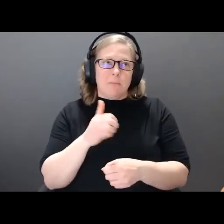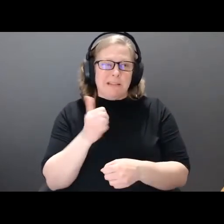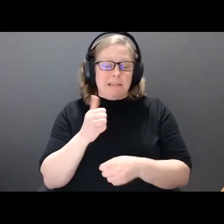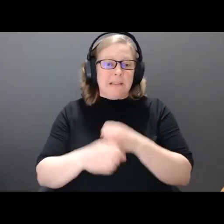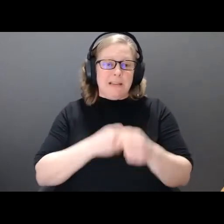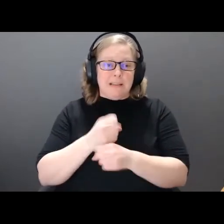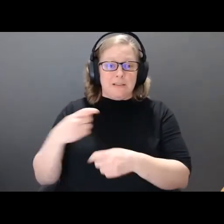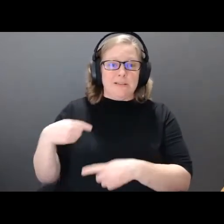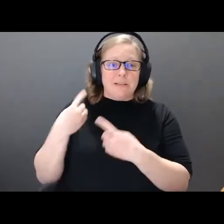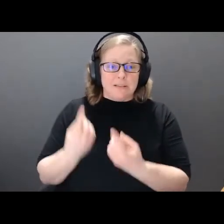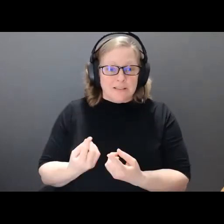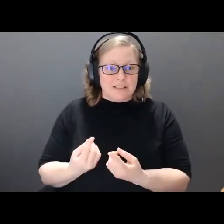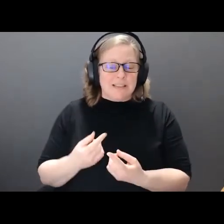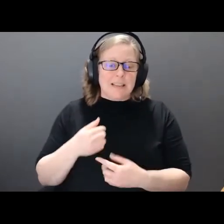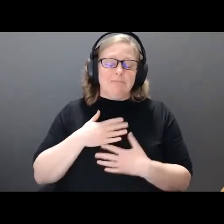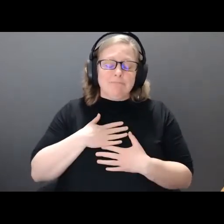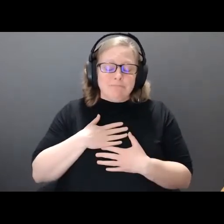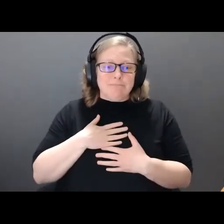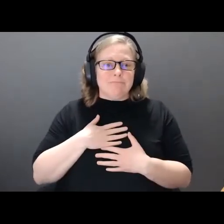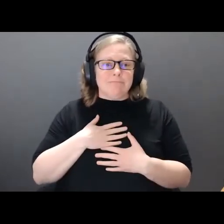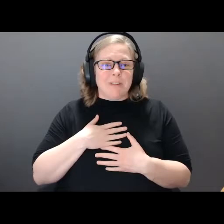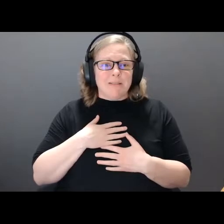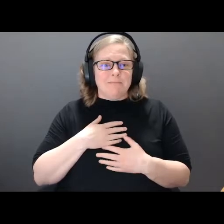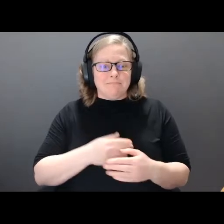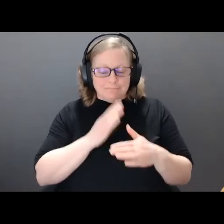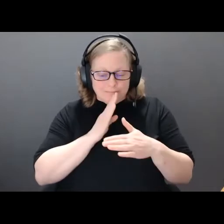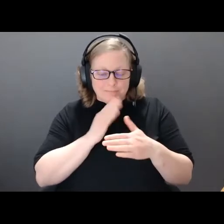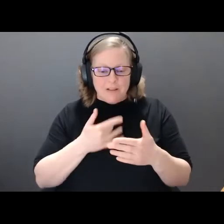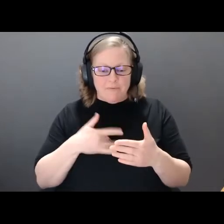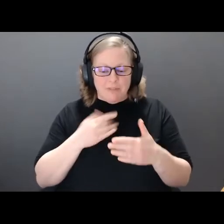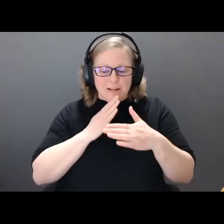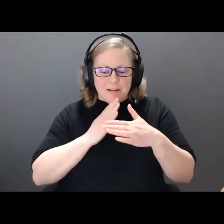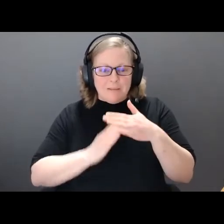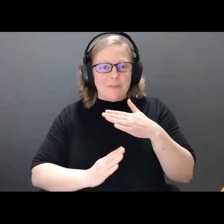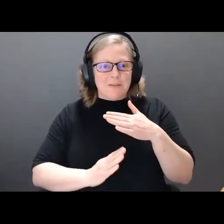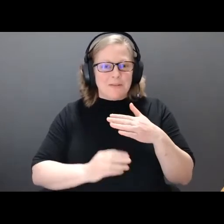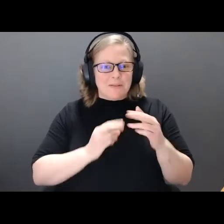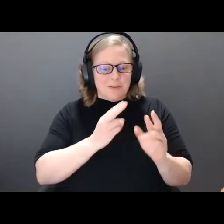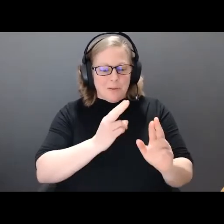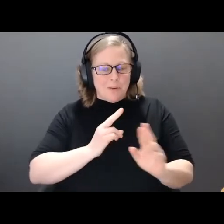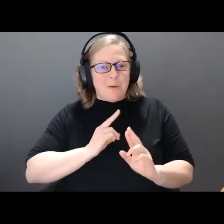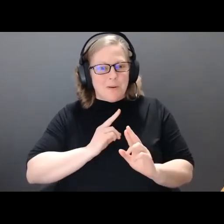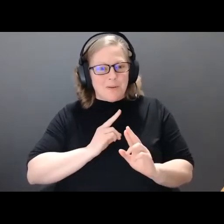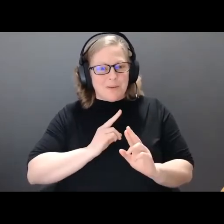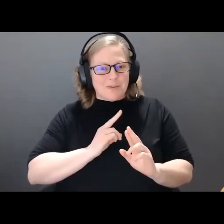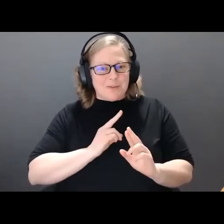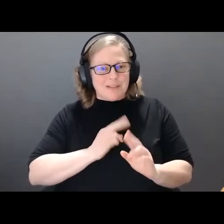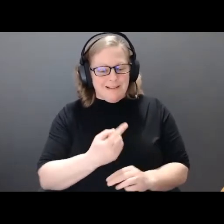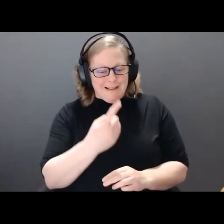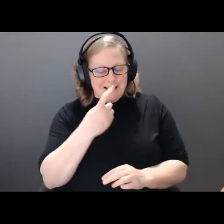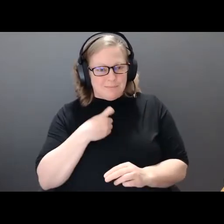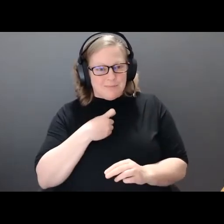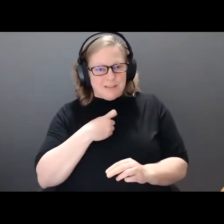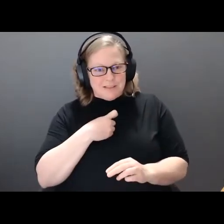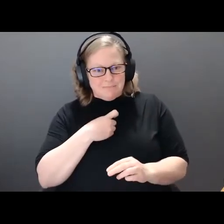was very humbled and, and what not to be asked to contribute to the book.